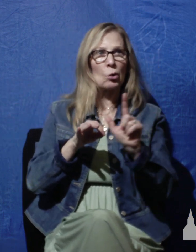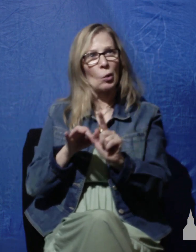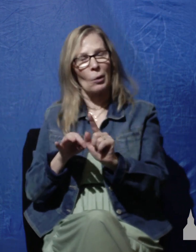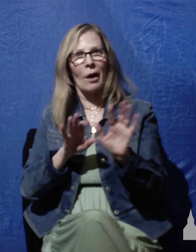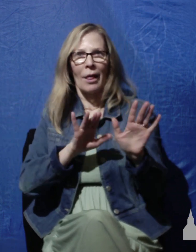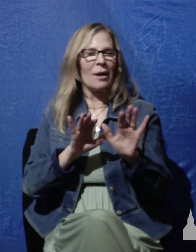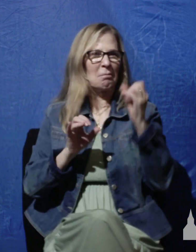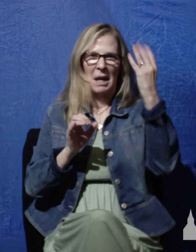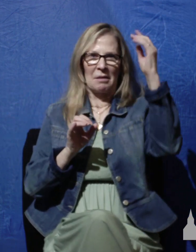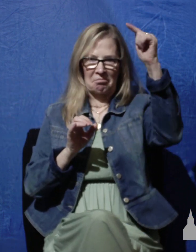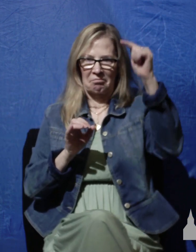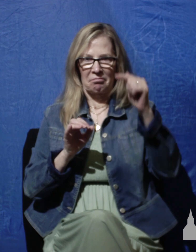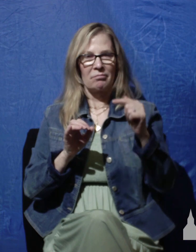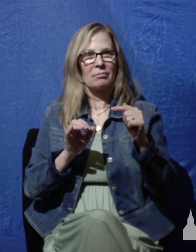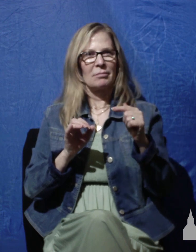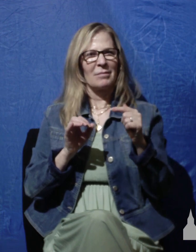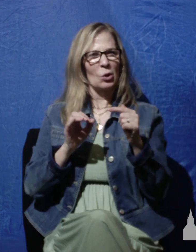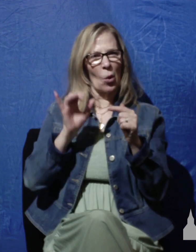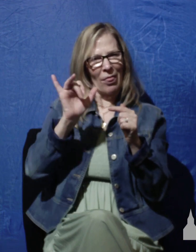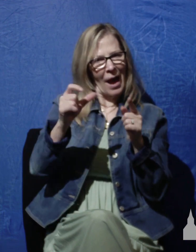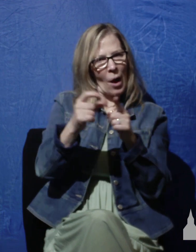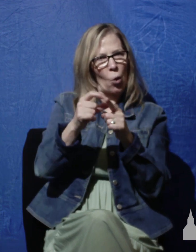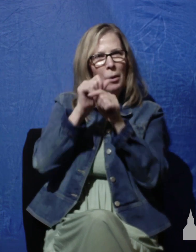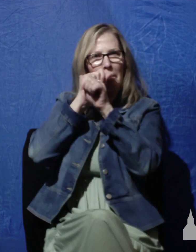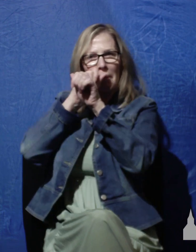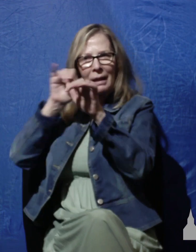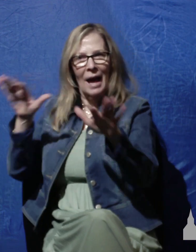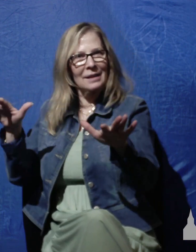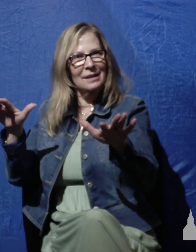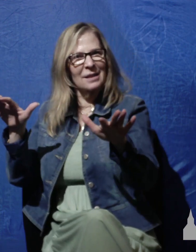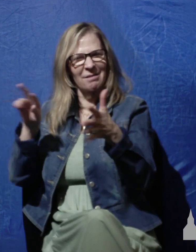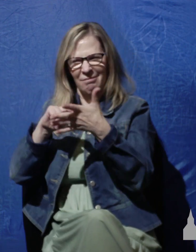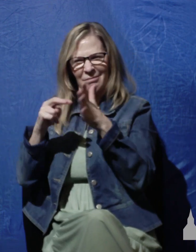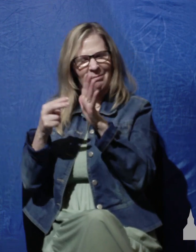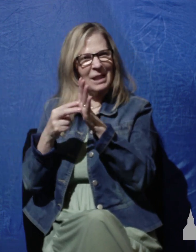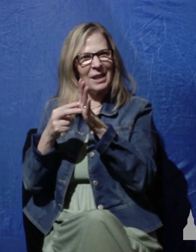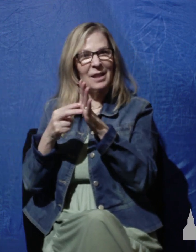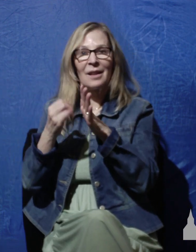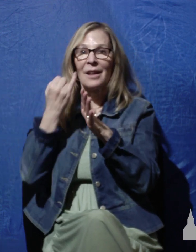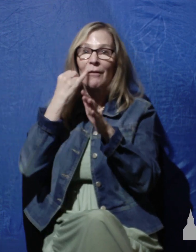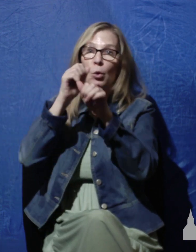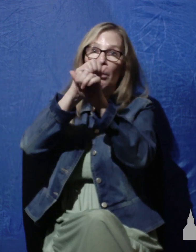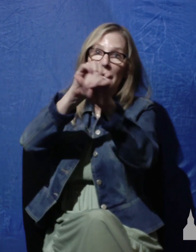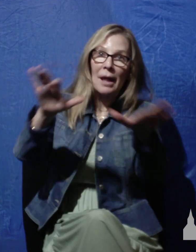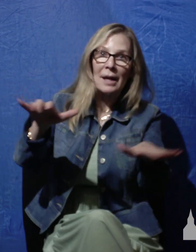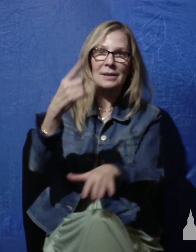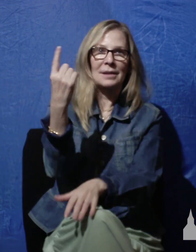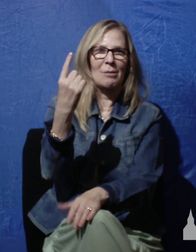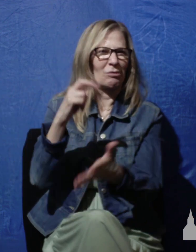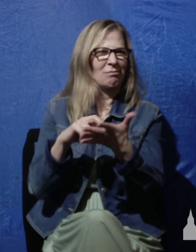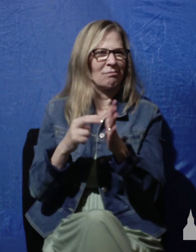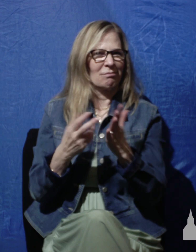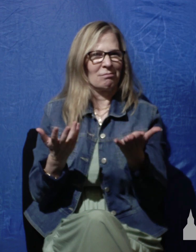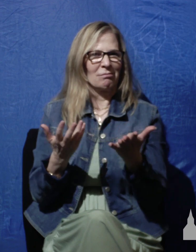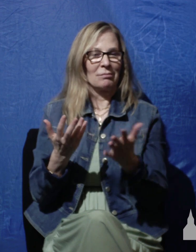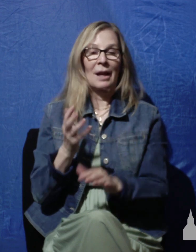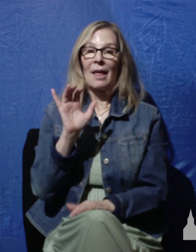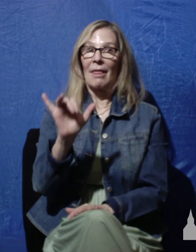does the word bless mean? What does it mean to bless someone? Well this particular Hebrew word conveys the